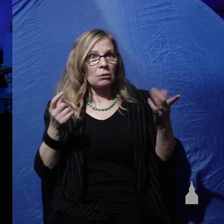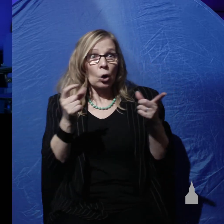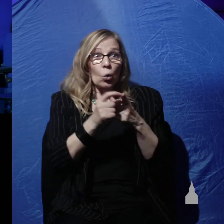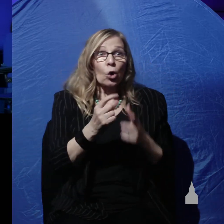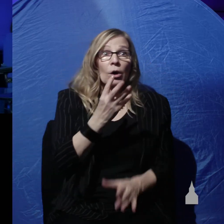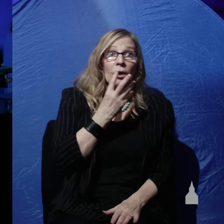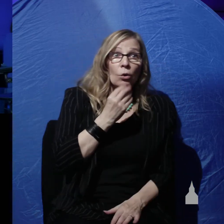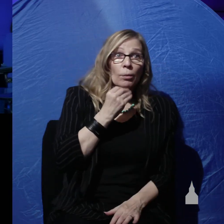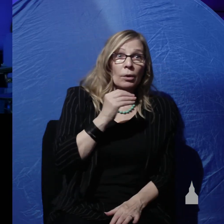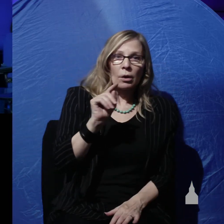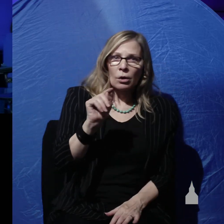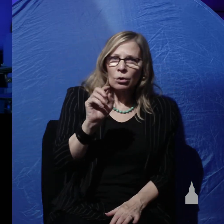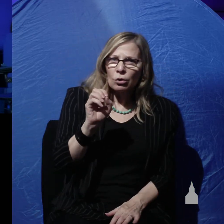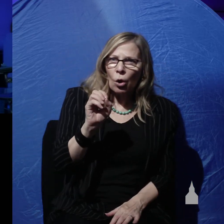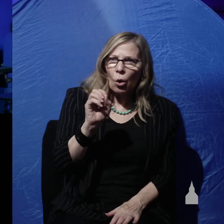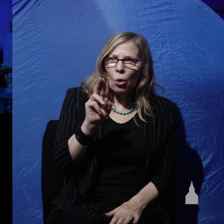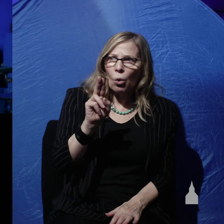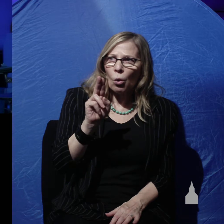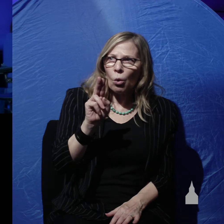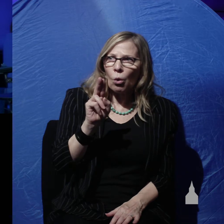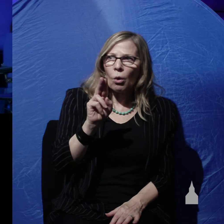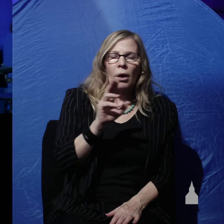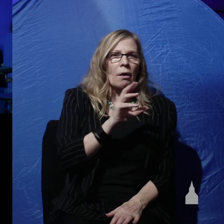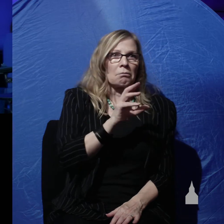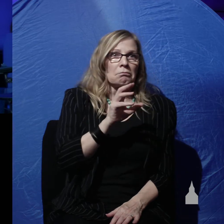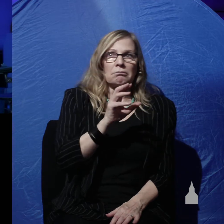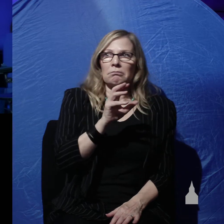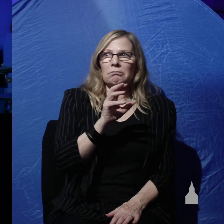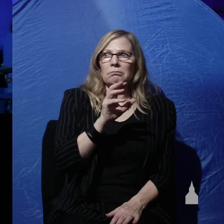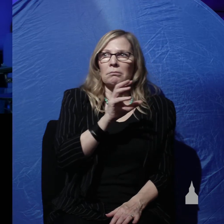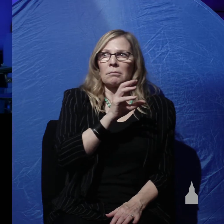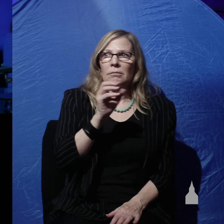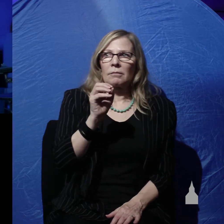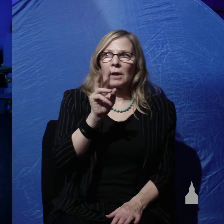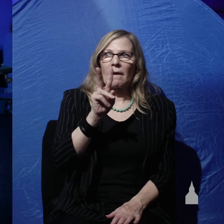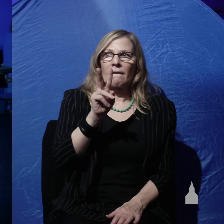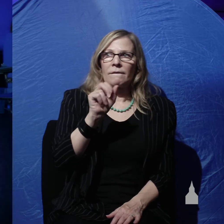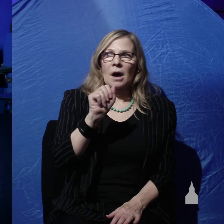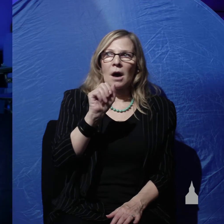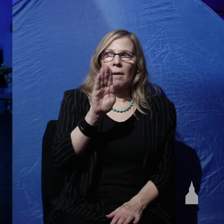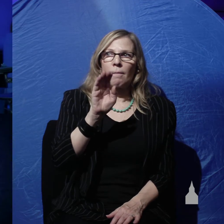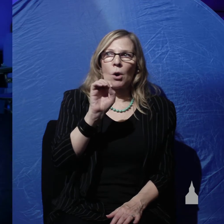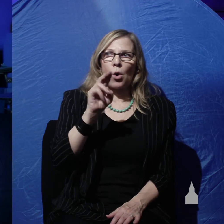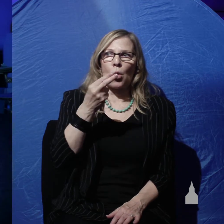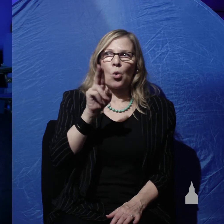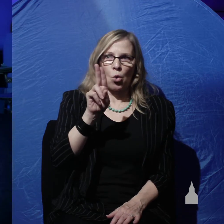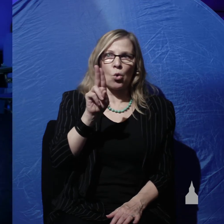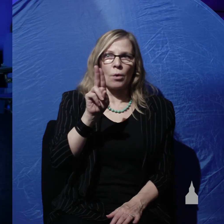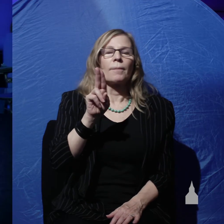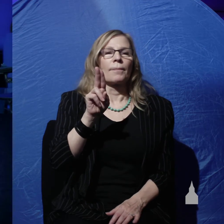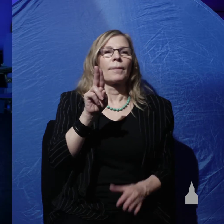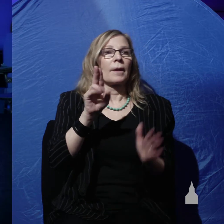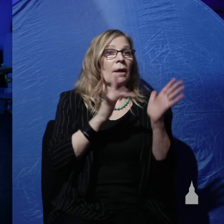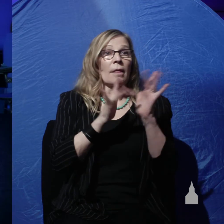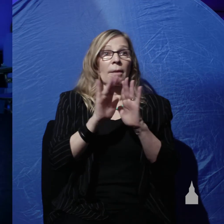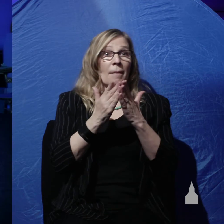tohu vabohu and by themselves those words don't mean judgment they just mean